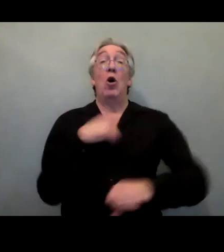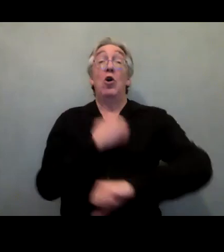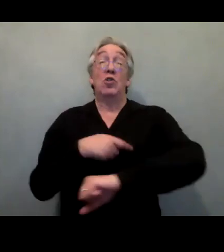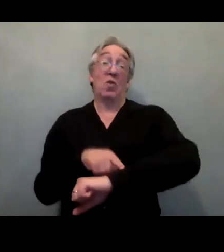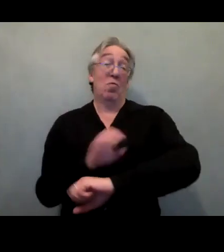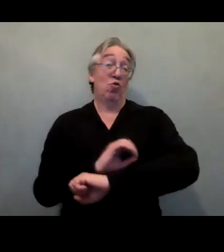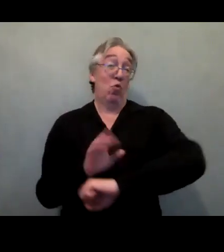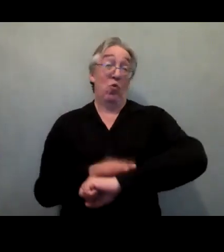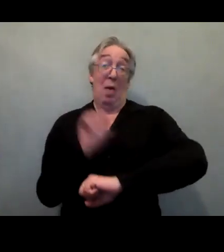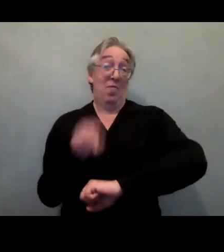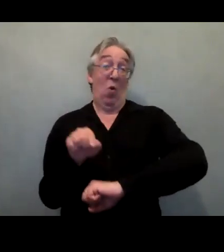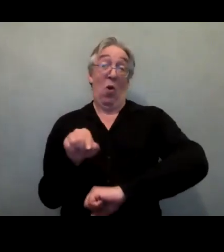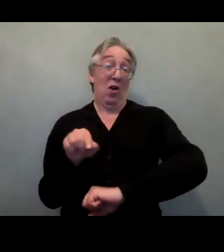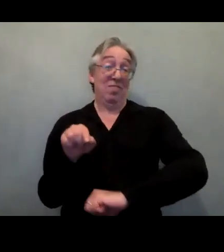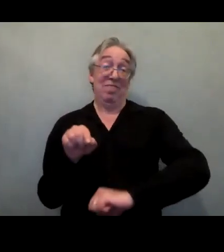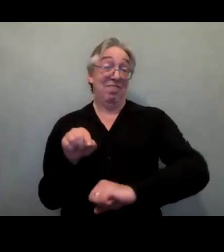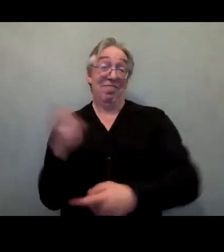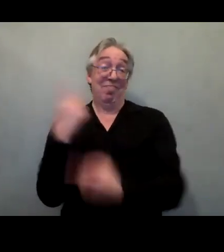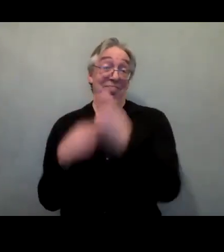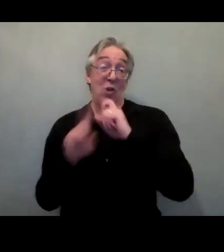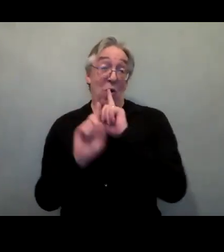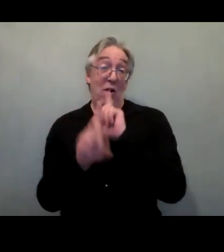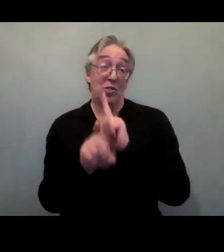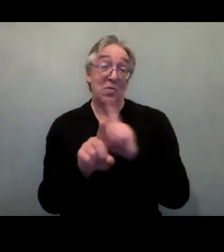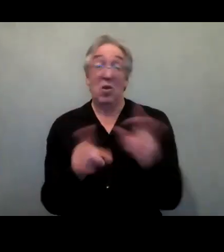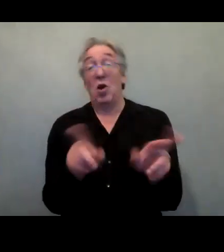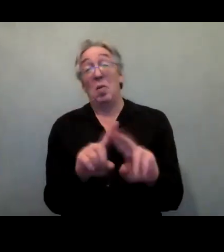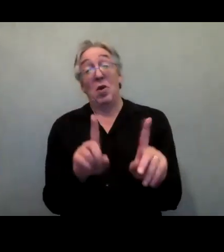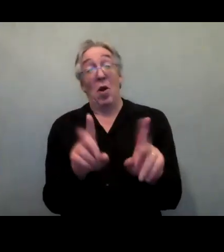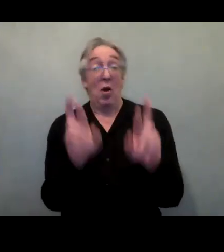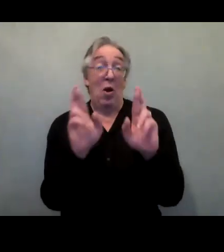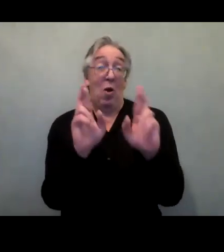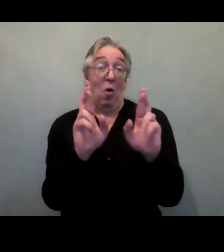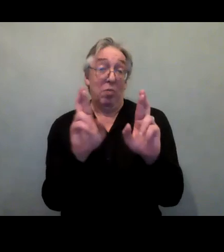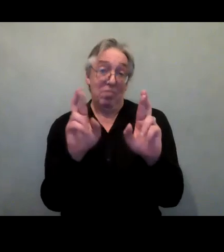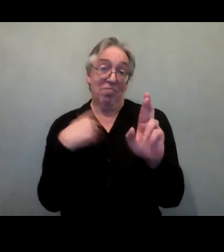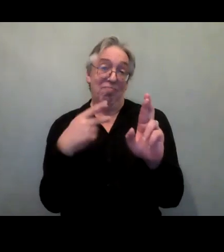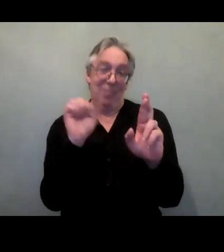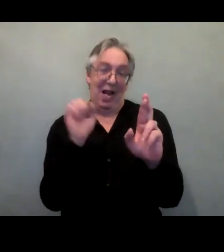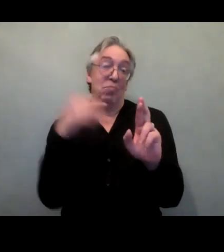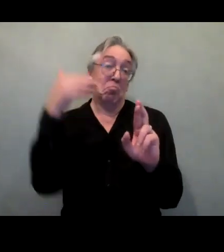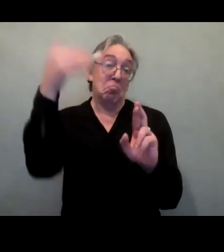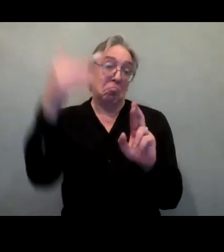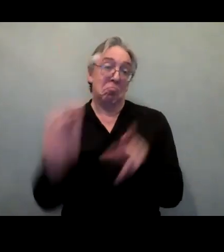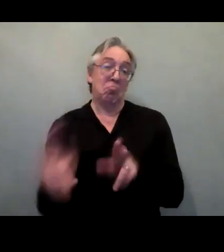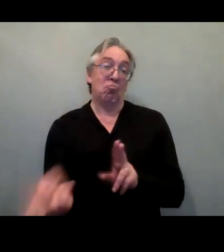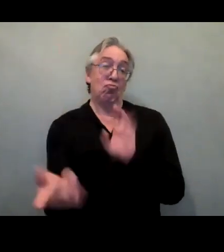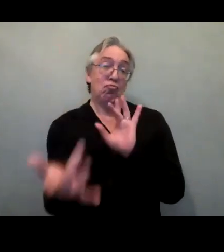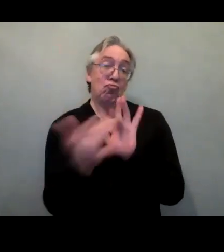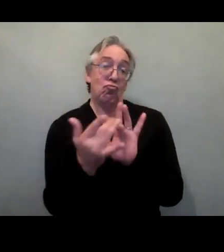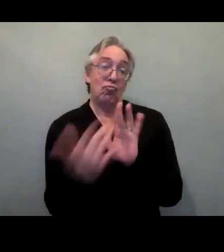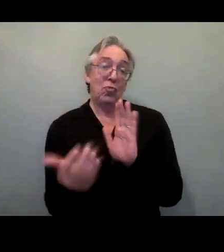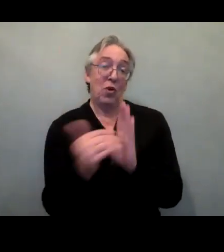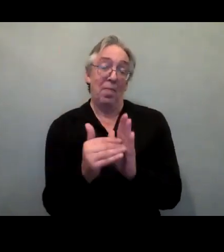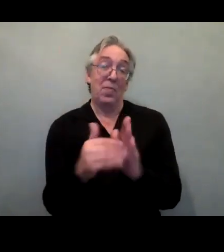questions and answers, but but I hope you've been able to pick up some from the chat. I say, I want to wish you all and your